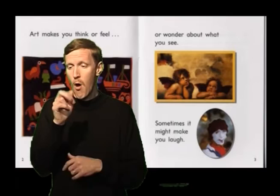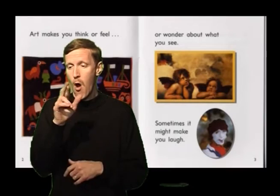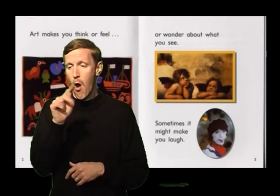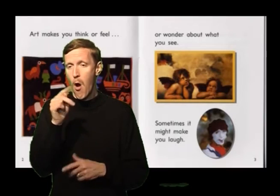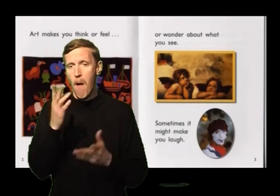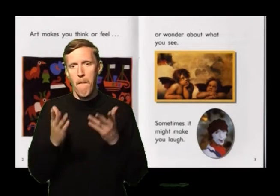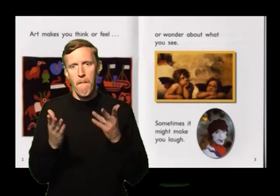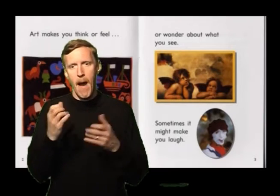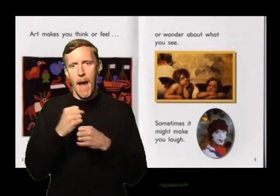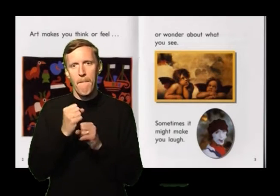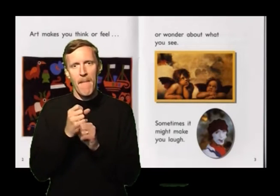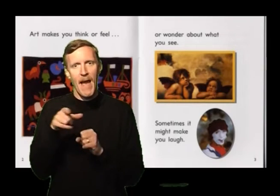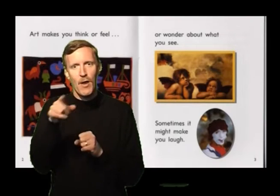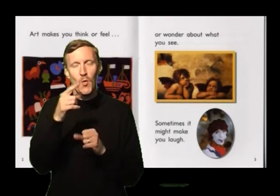Sometimes it makes you laugh.